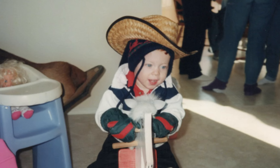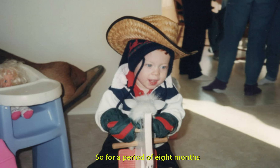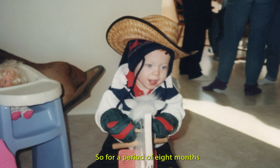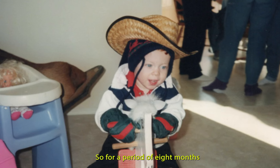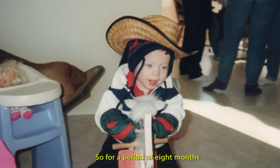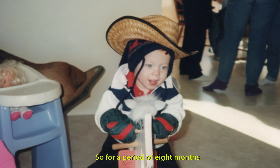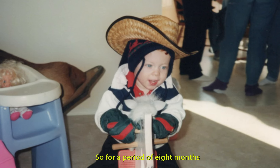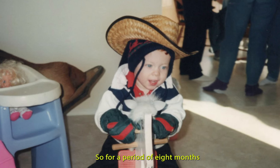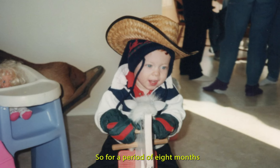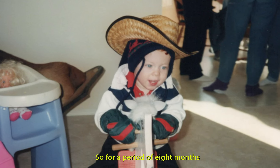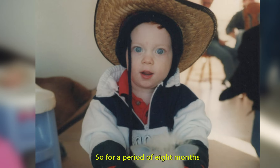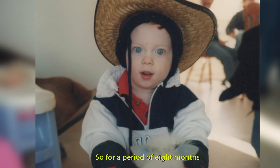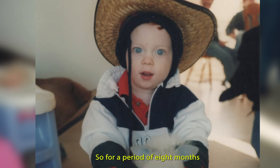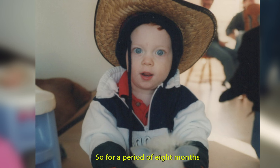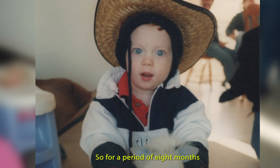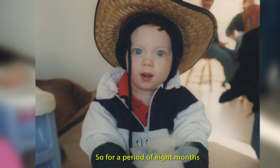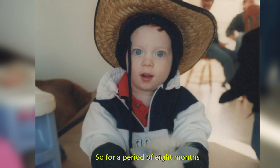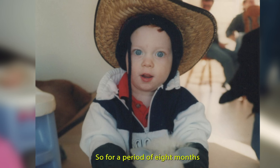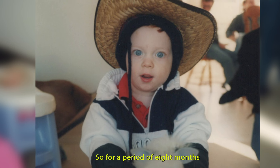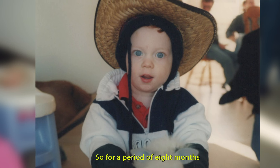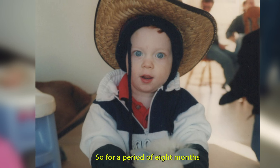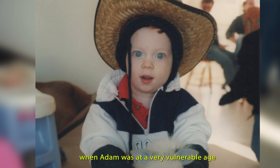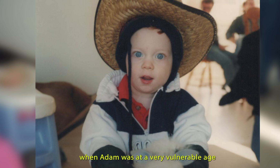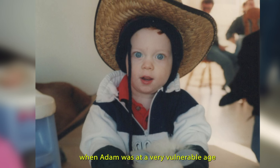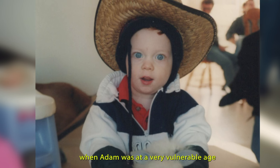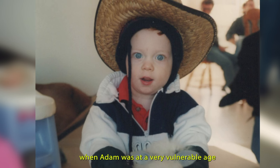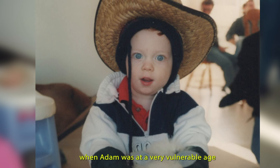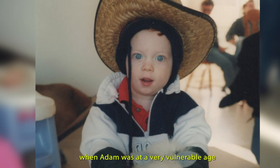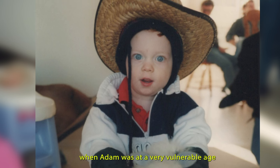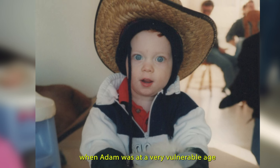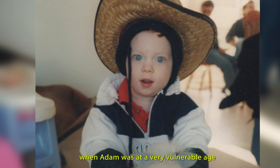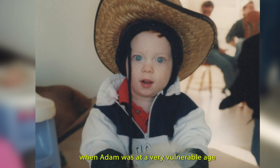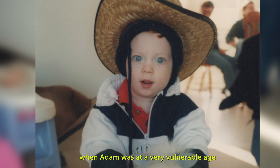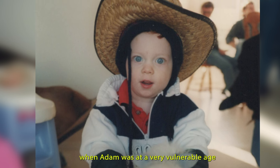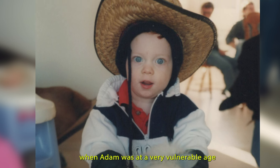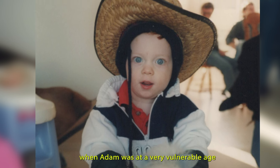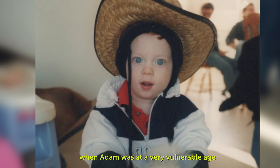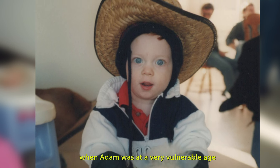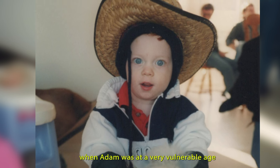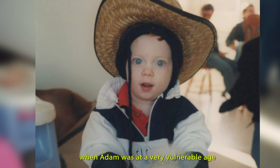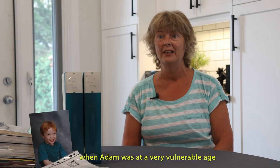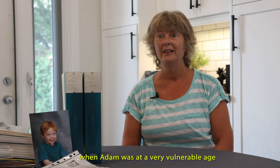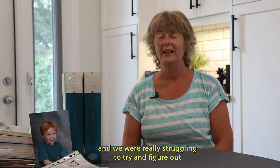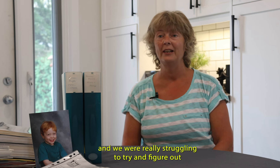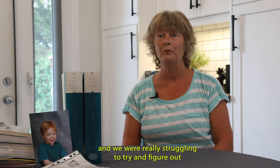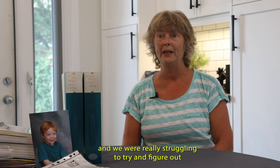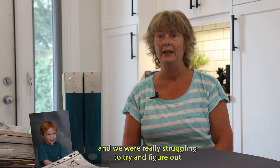So for a period of eight months when Adam was at a very vulnerable age and we